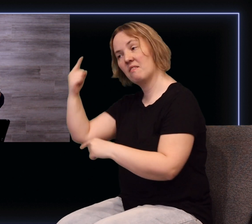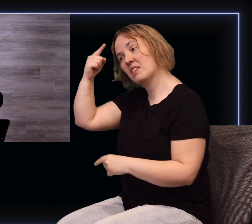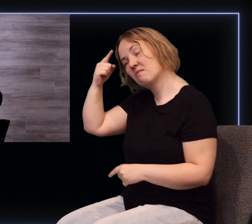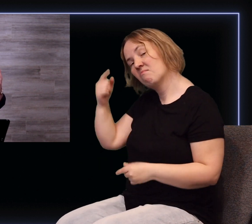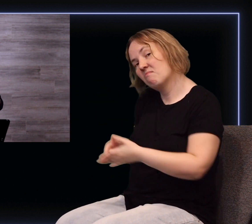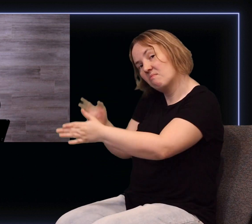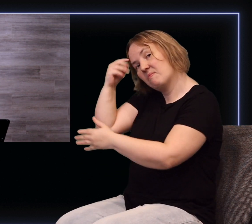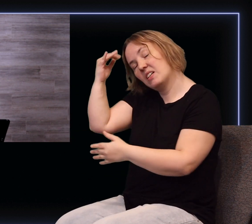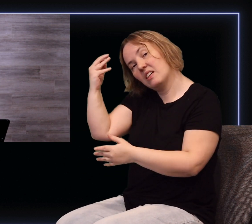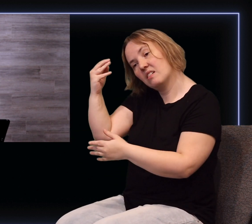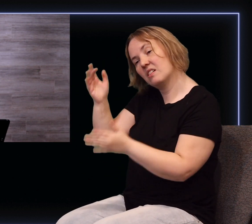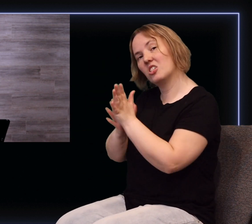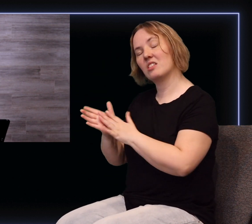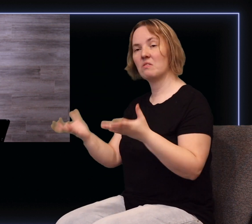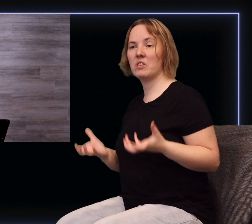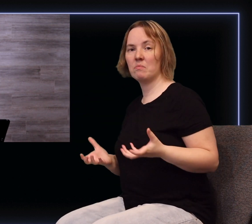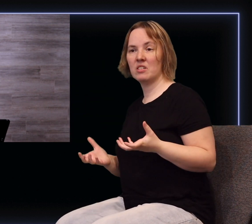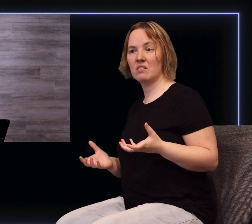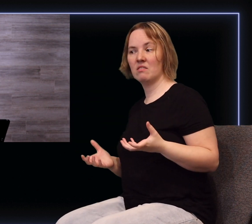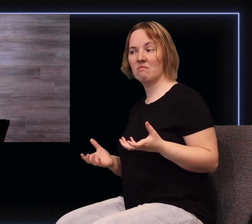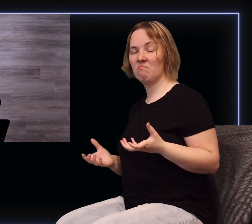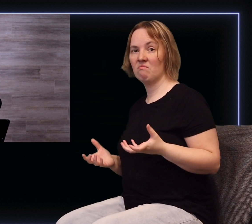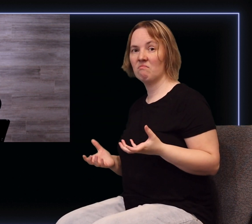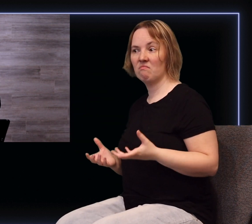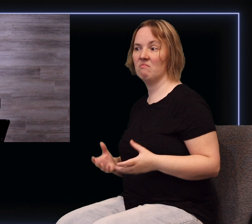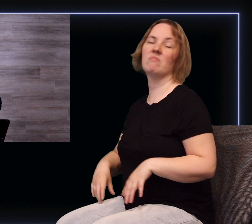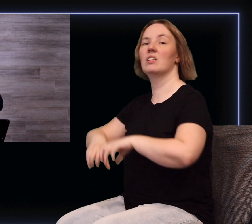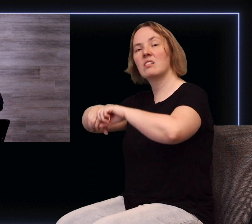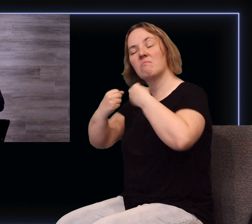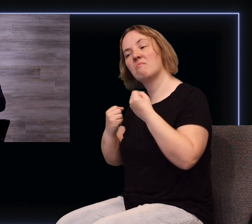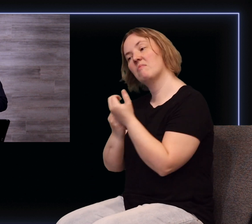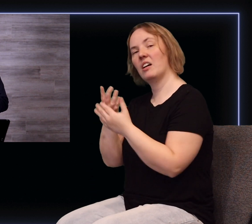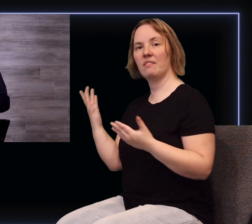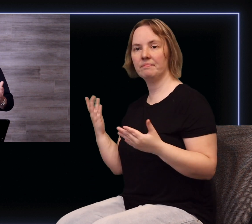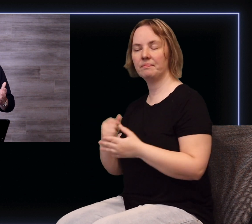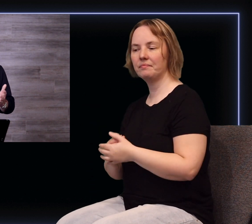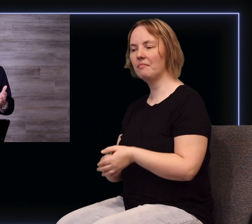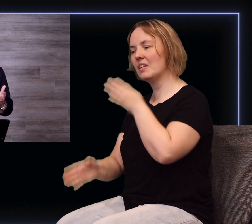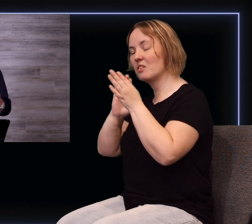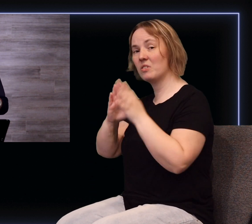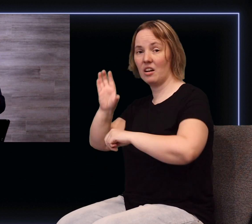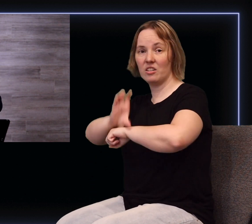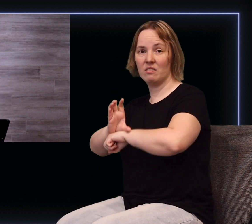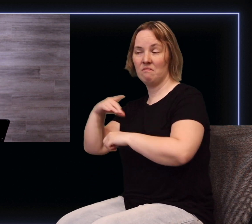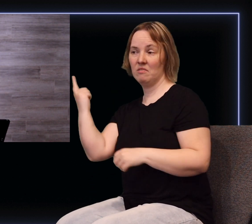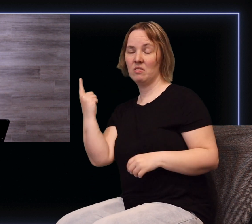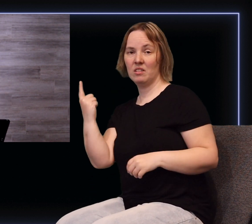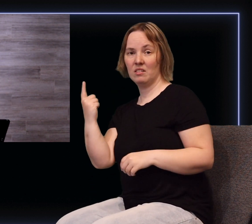this mindset that Jesus wants me to break out of? Well, if I could talk on just a church level, the first one that